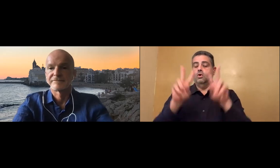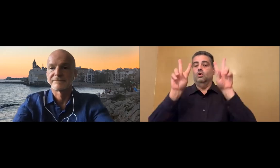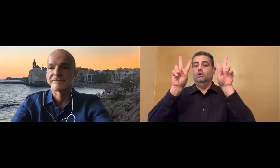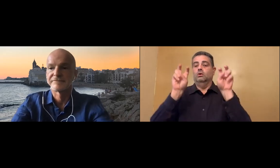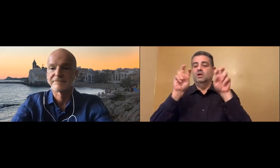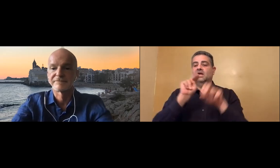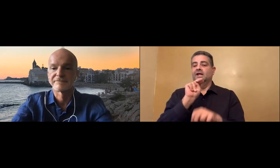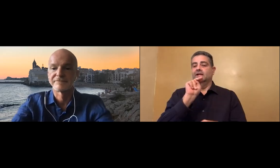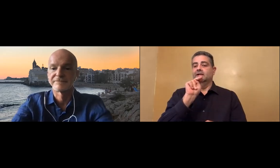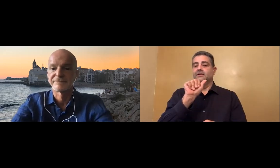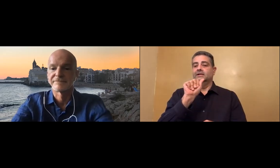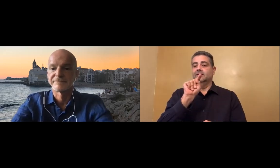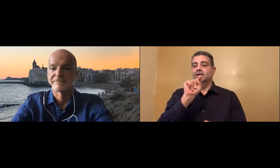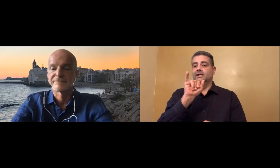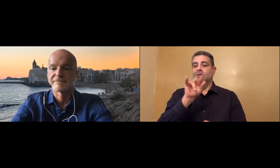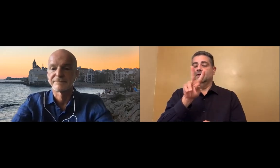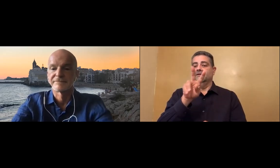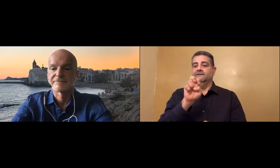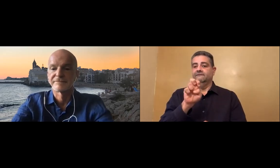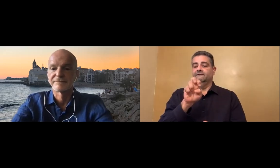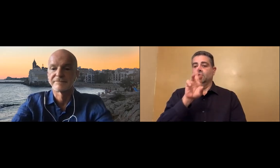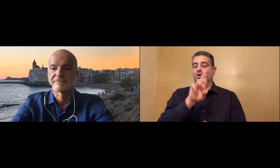functionality in the phone.